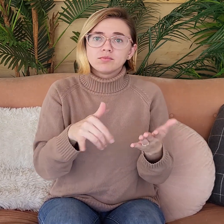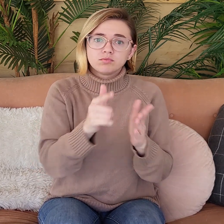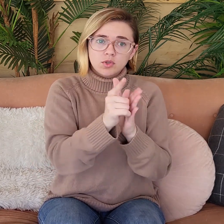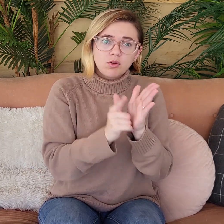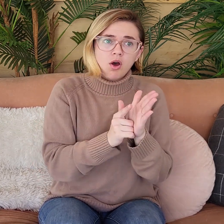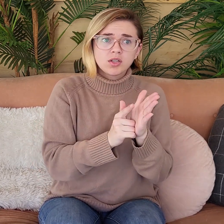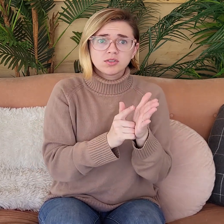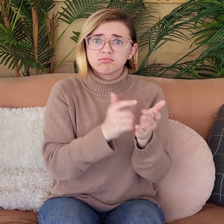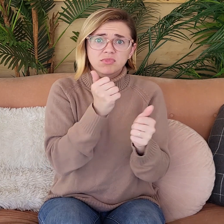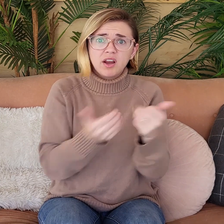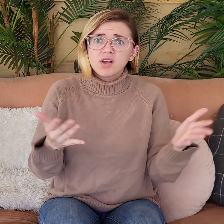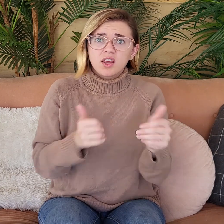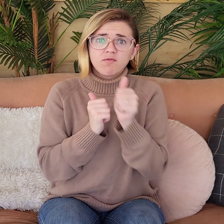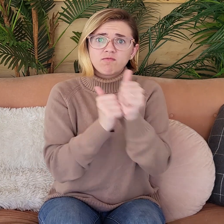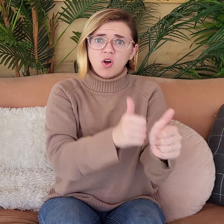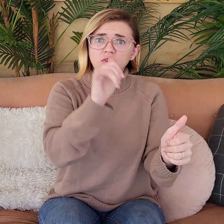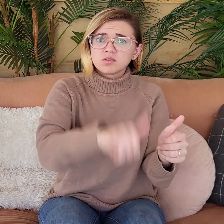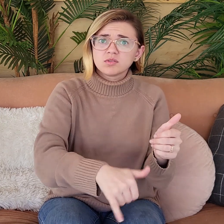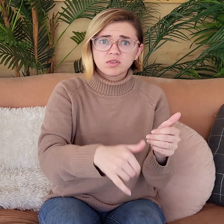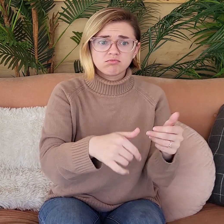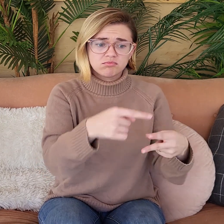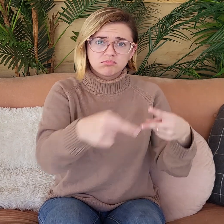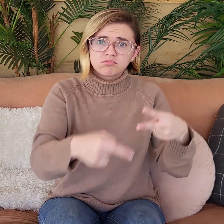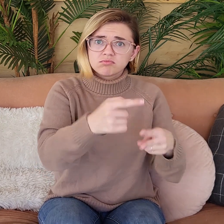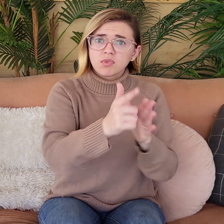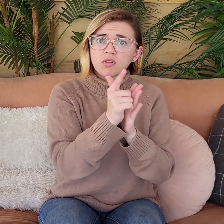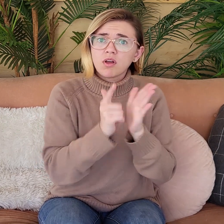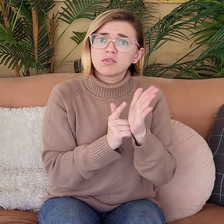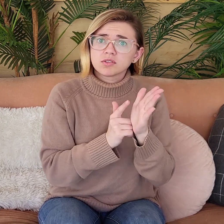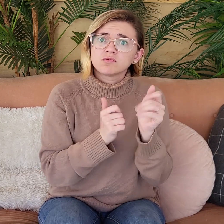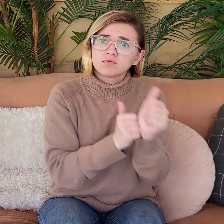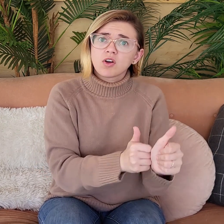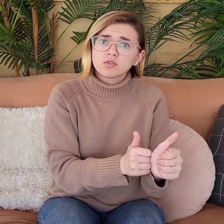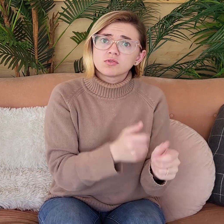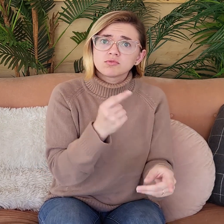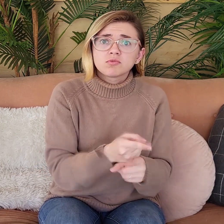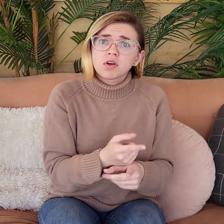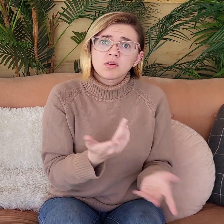And we know that those laws, everything follows those two laws.